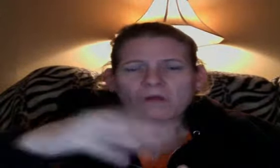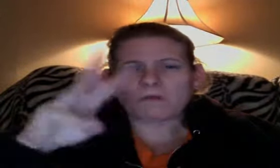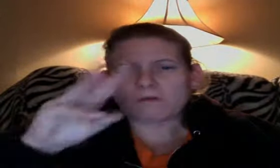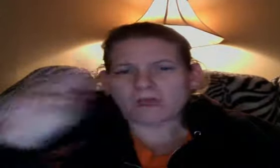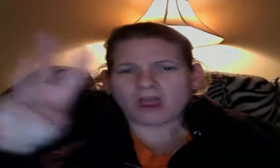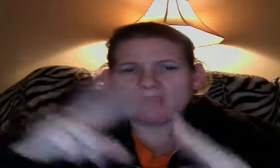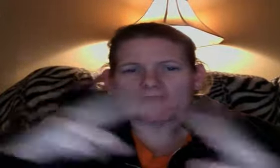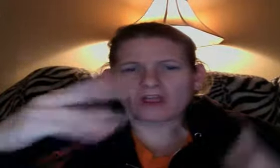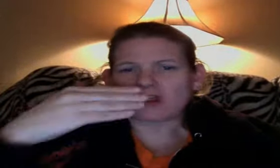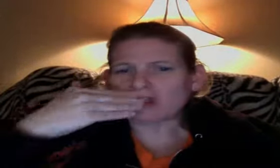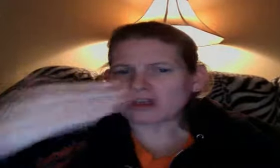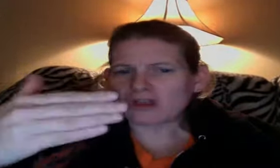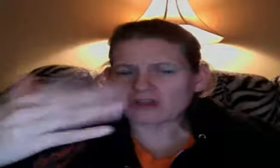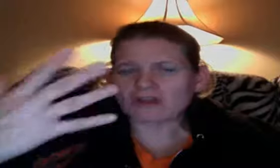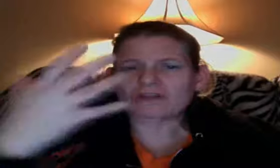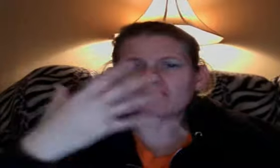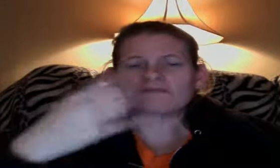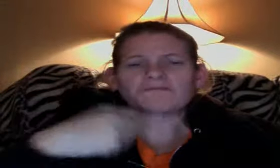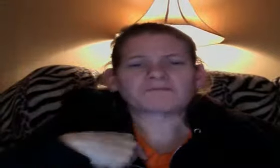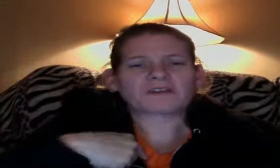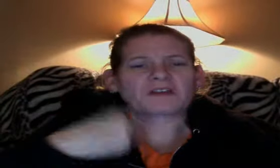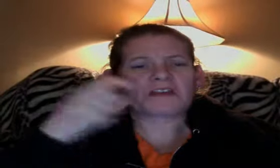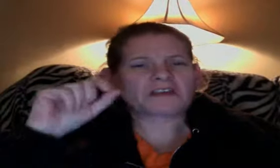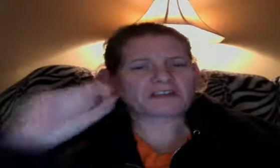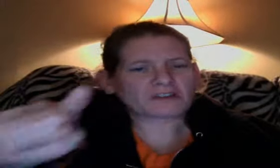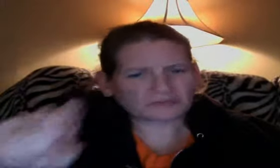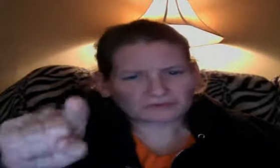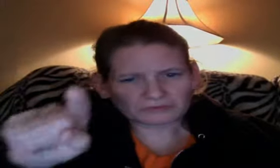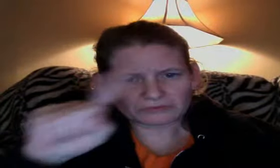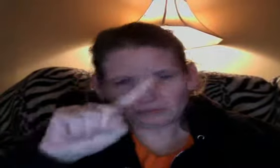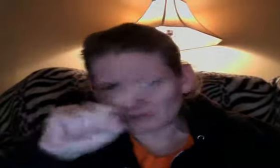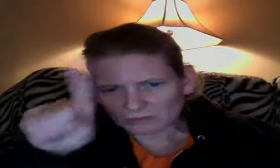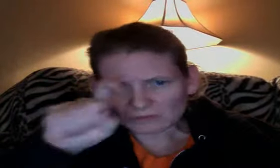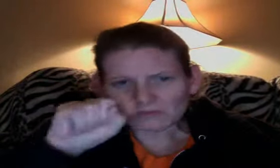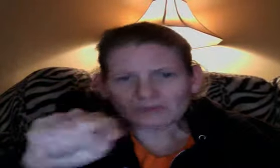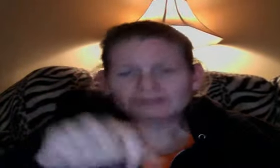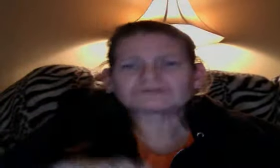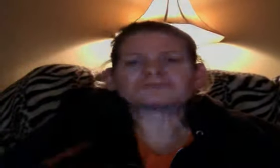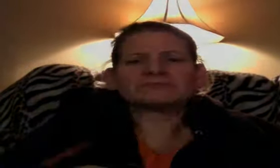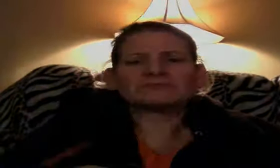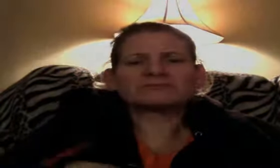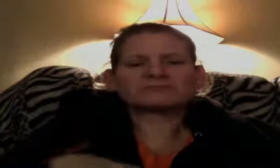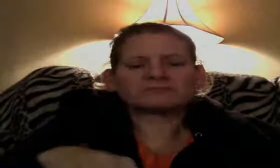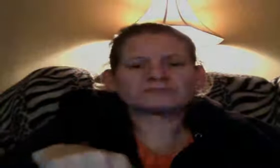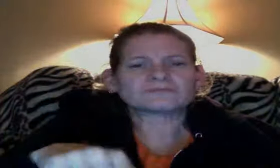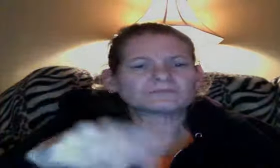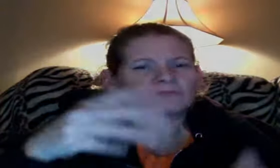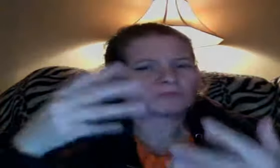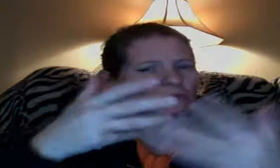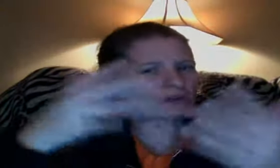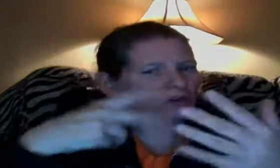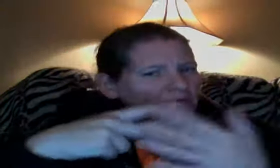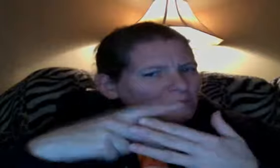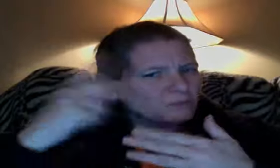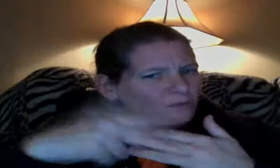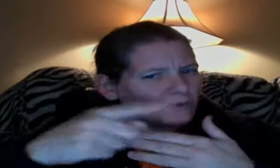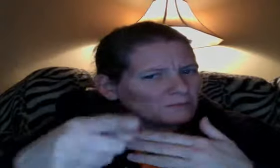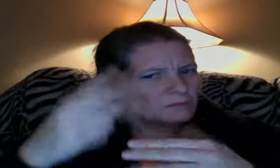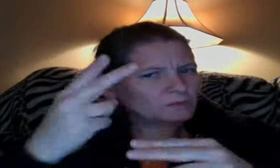Quack, quack. Quack, quack. Quack, quack. What color basket is baby duck